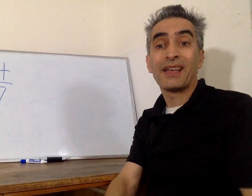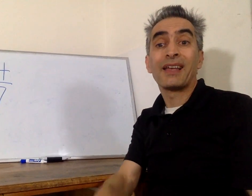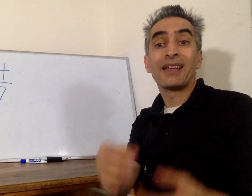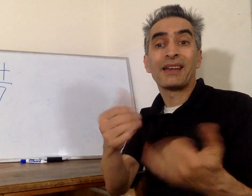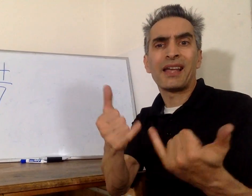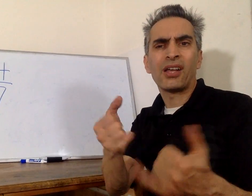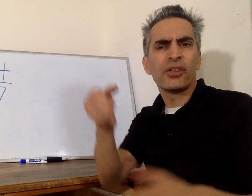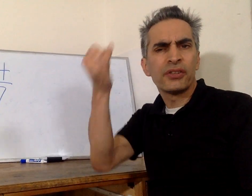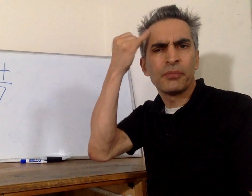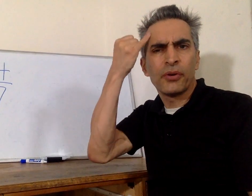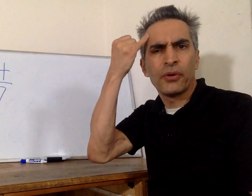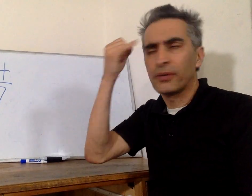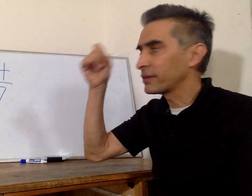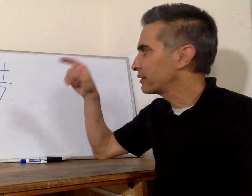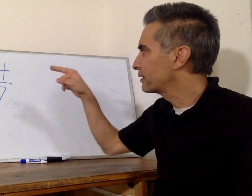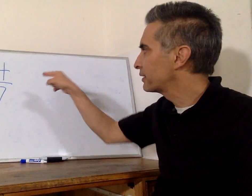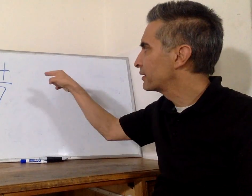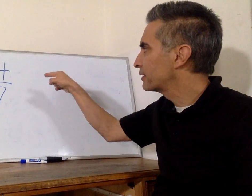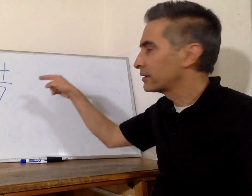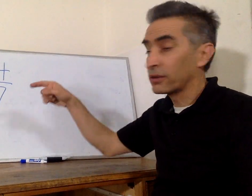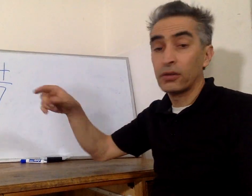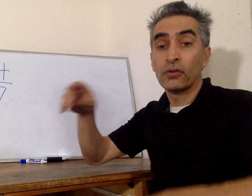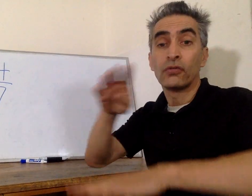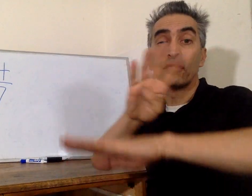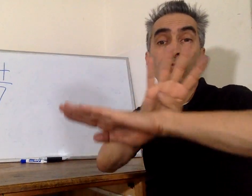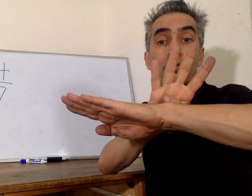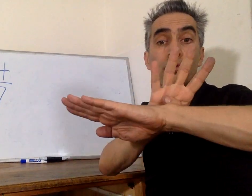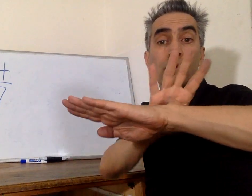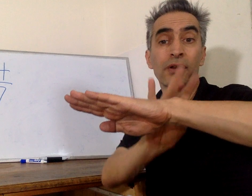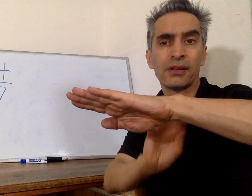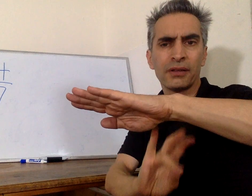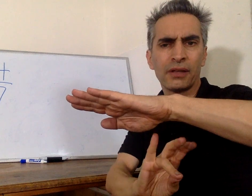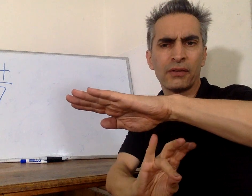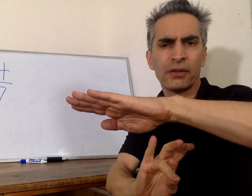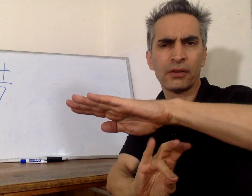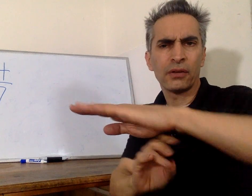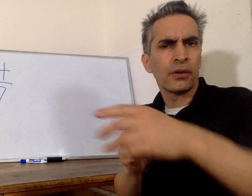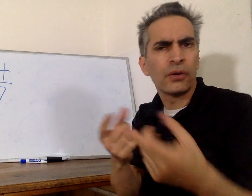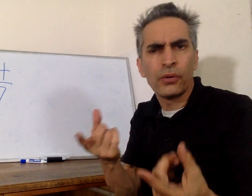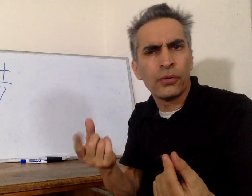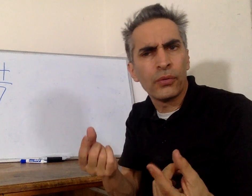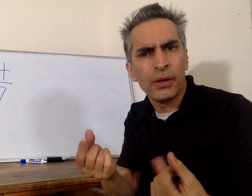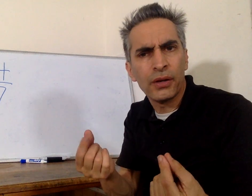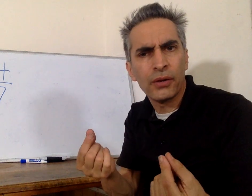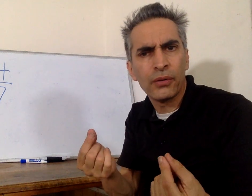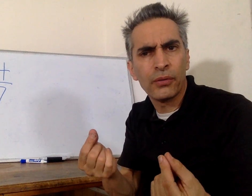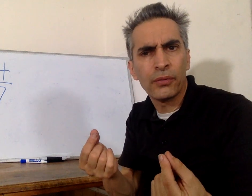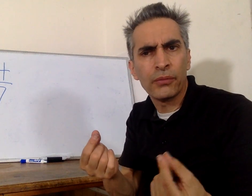Now, suppose you've got this fraction four-7ths. What are we going to do?